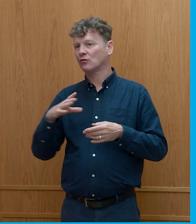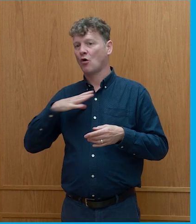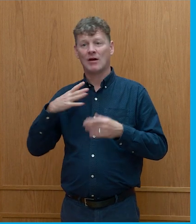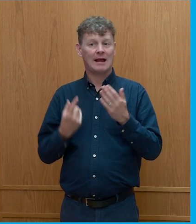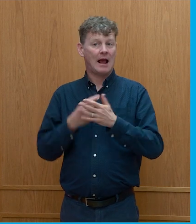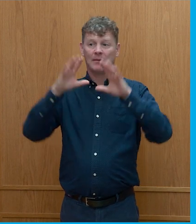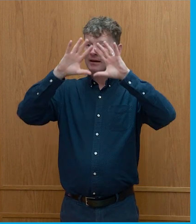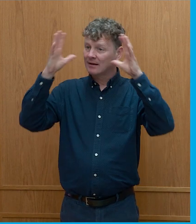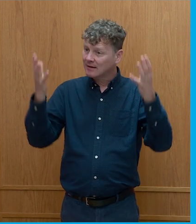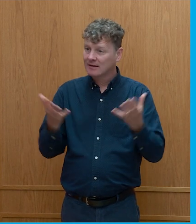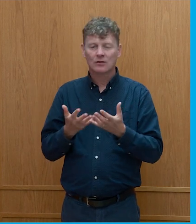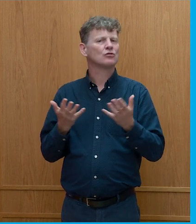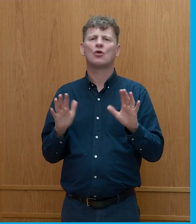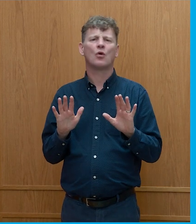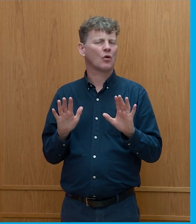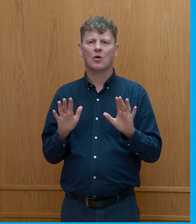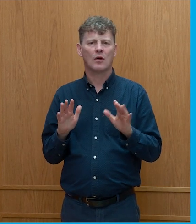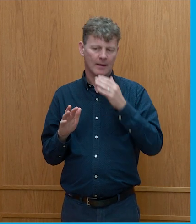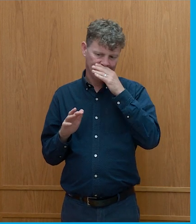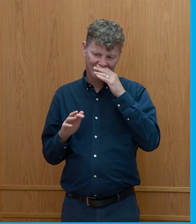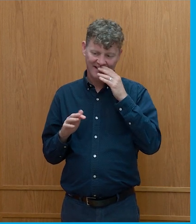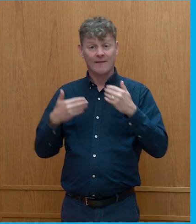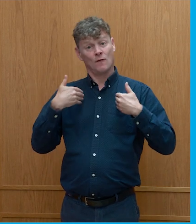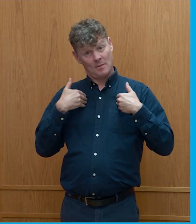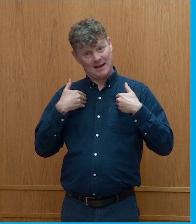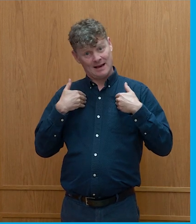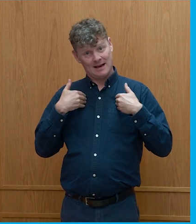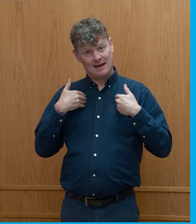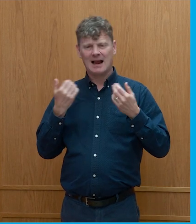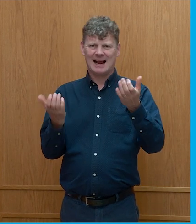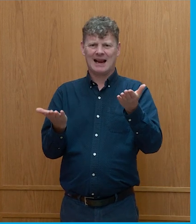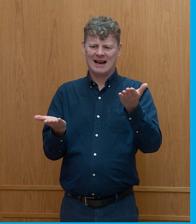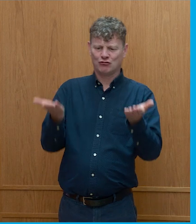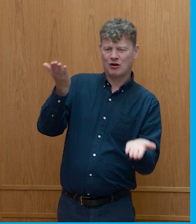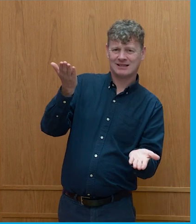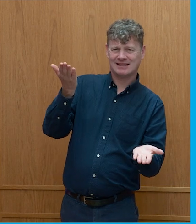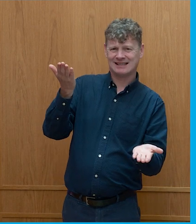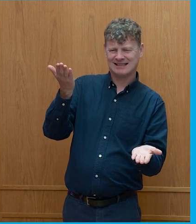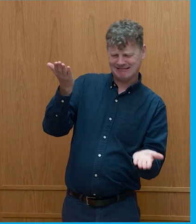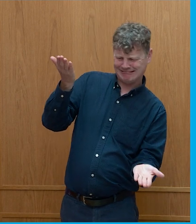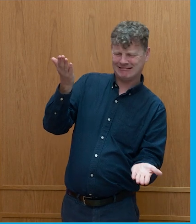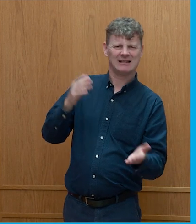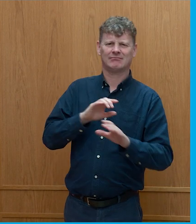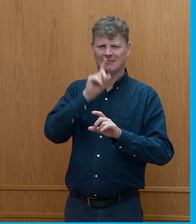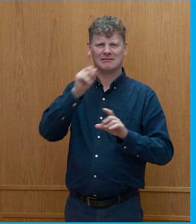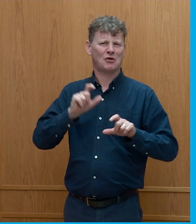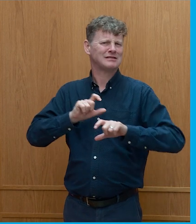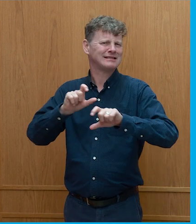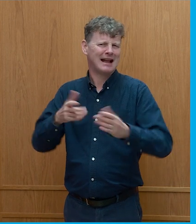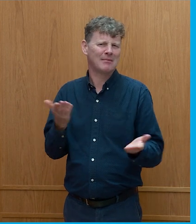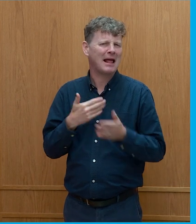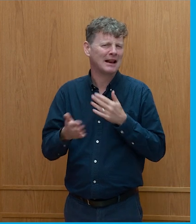happen within our own countries too so for me deep injustice is unsustainable anyway which touches on your point about sustainability